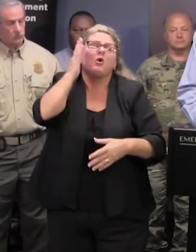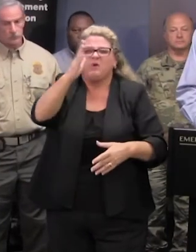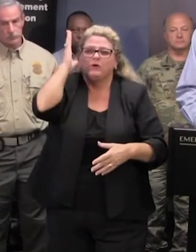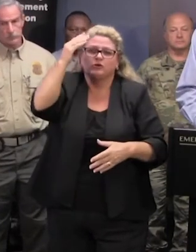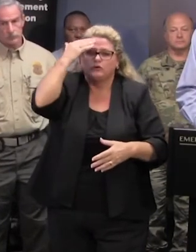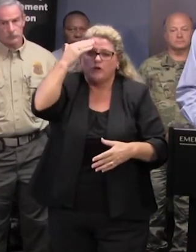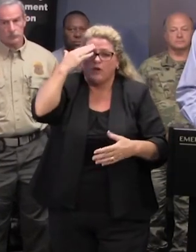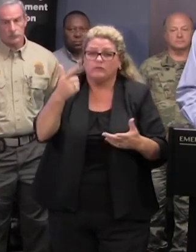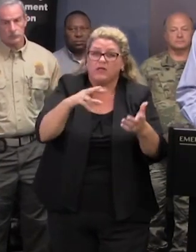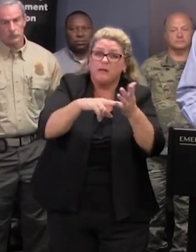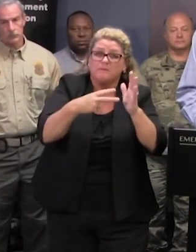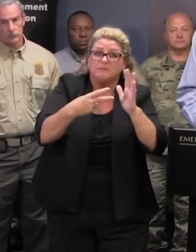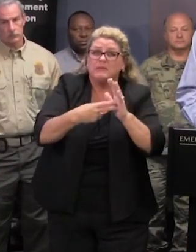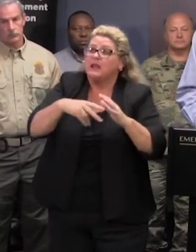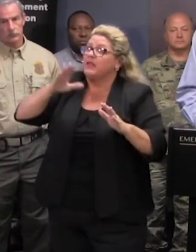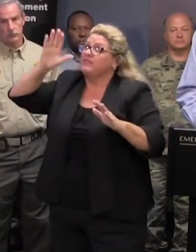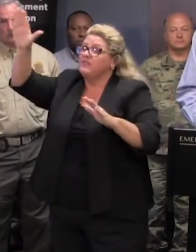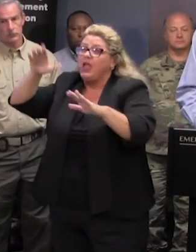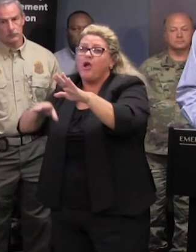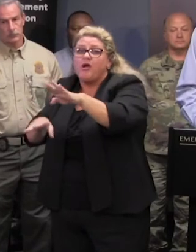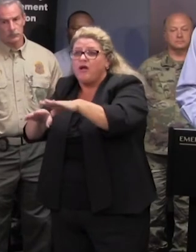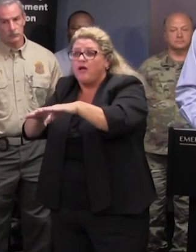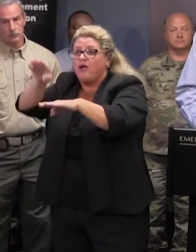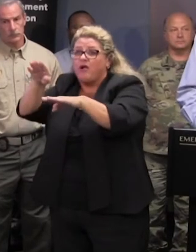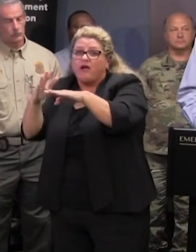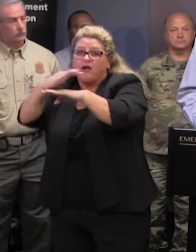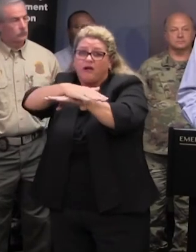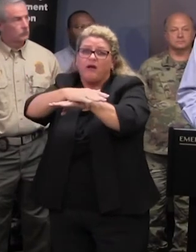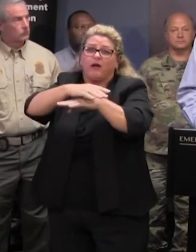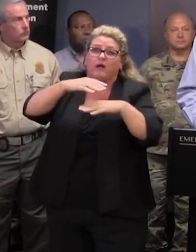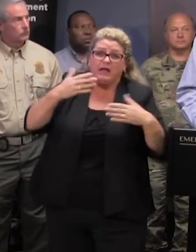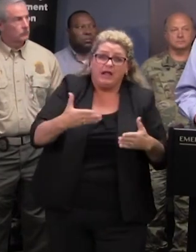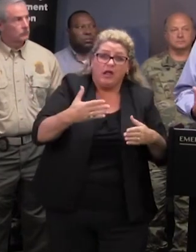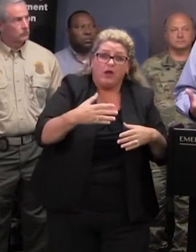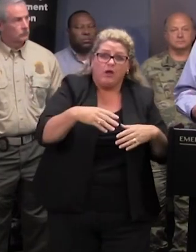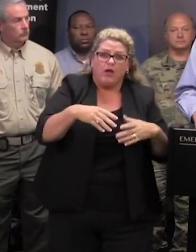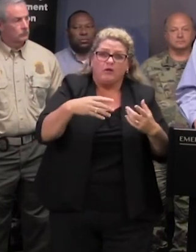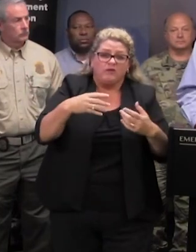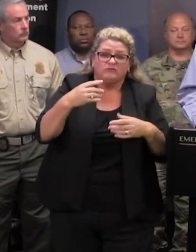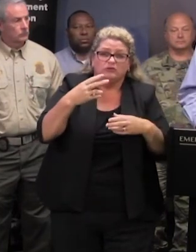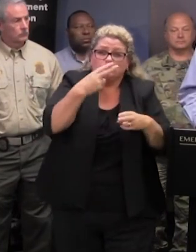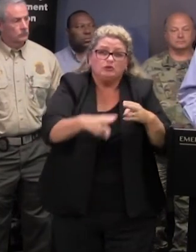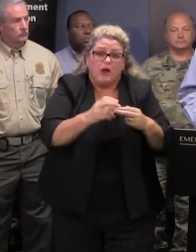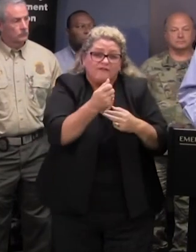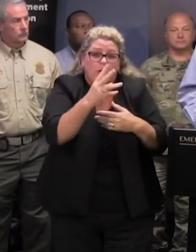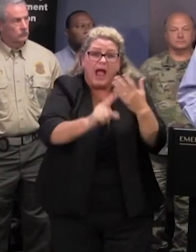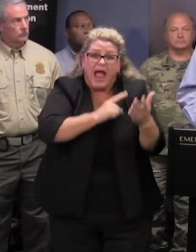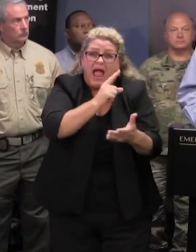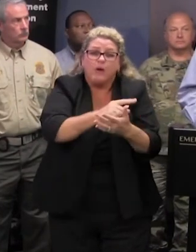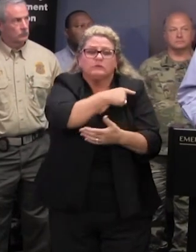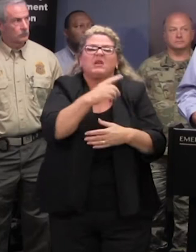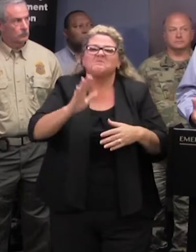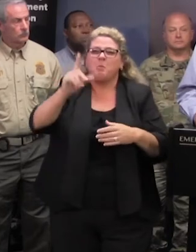days hours between those two to you know yes it would be a short period of time it would be a day a 12 to